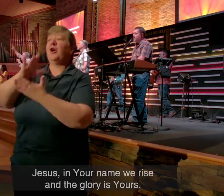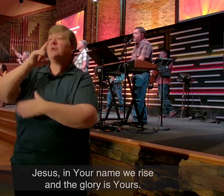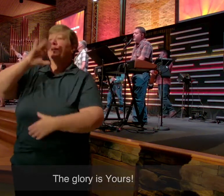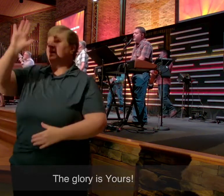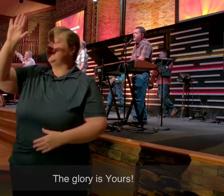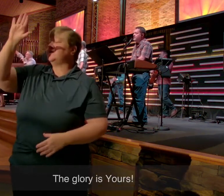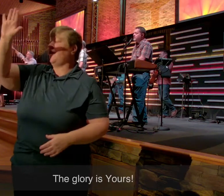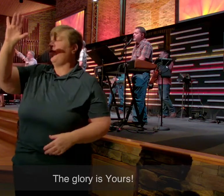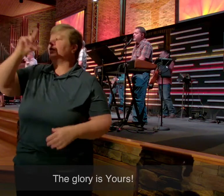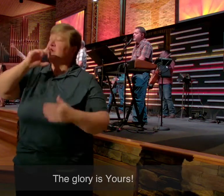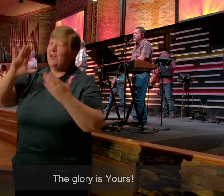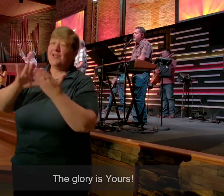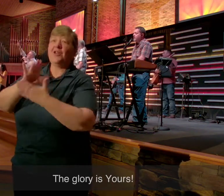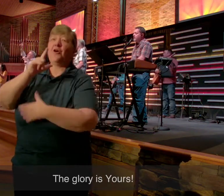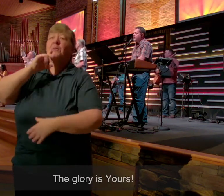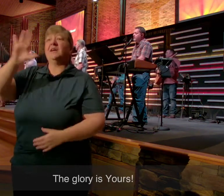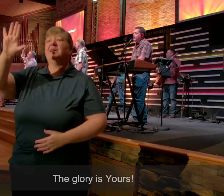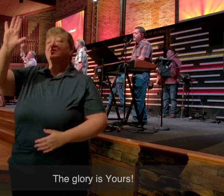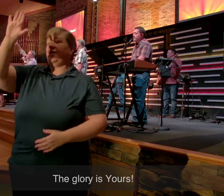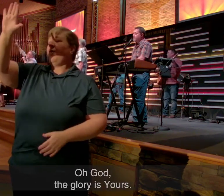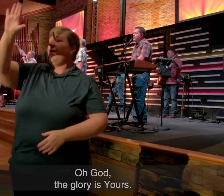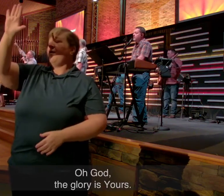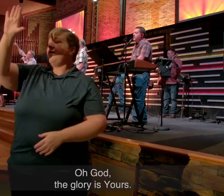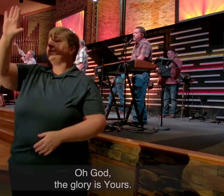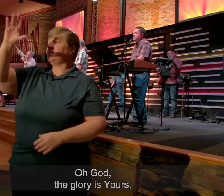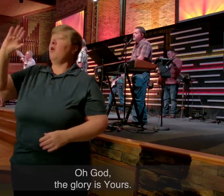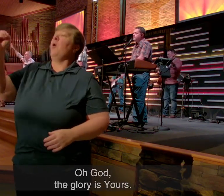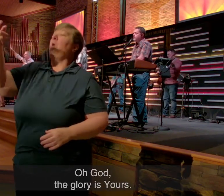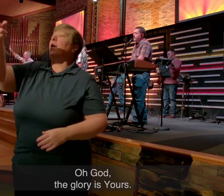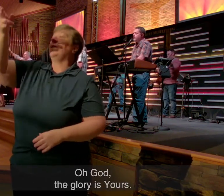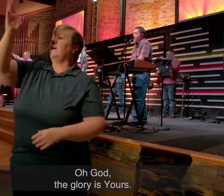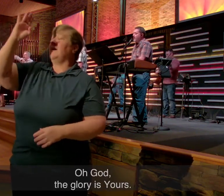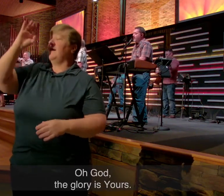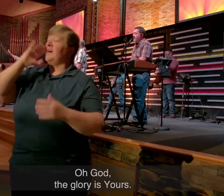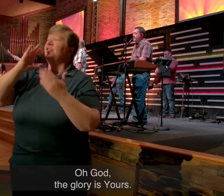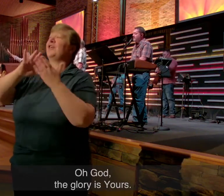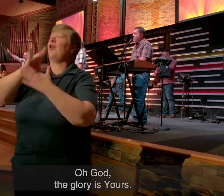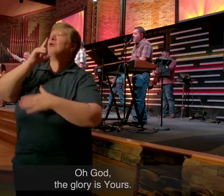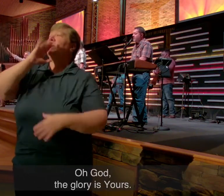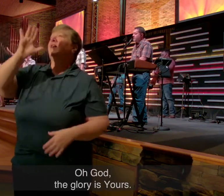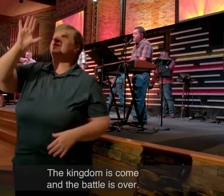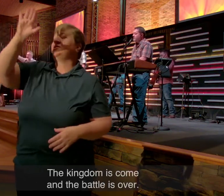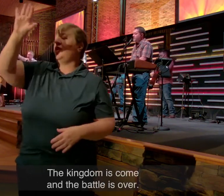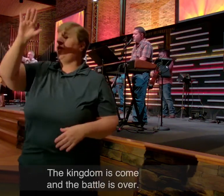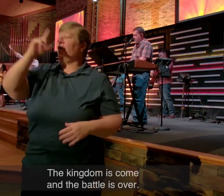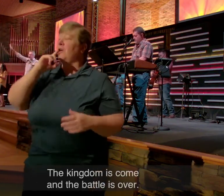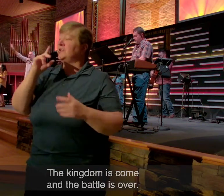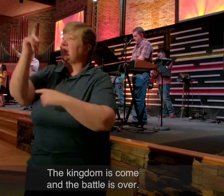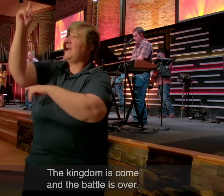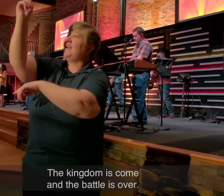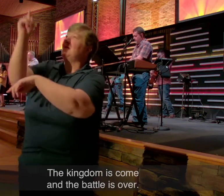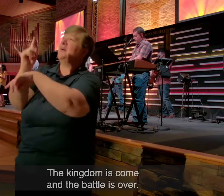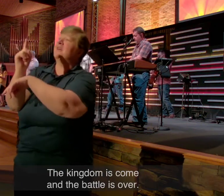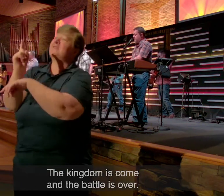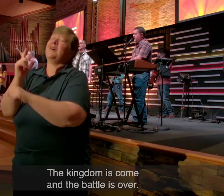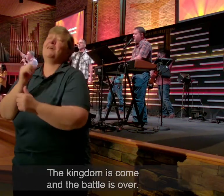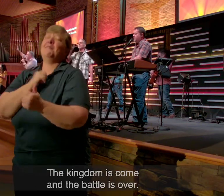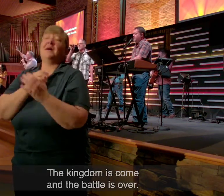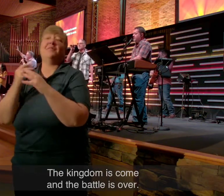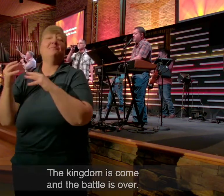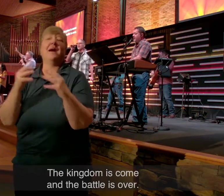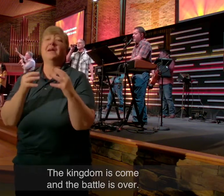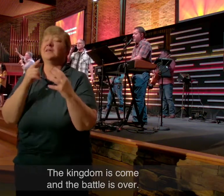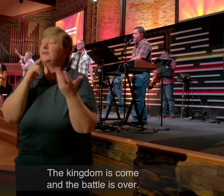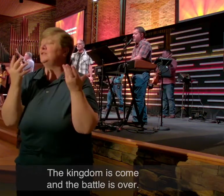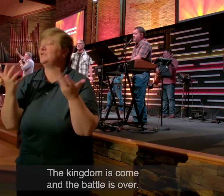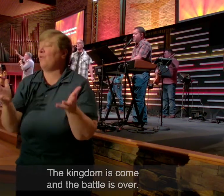glory is yours, the glory is yours Oh God, the glory is yours The kingdom is come and the